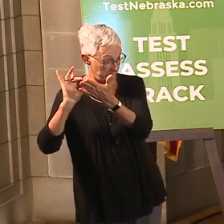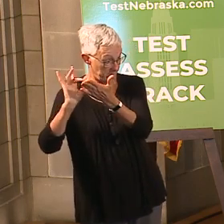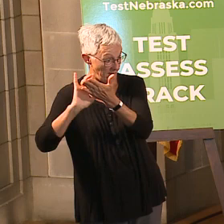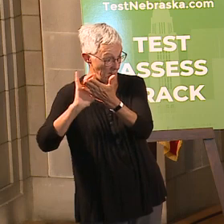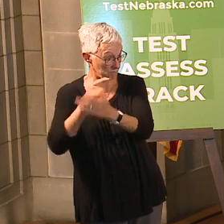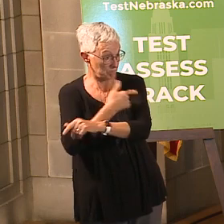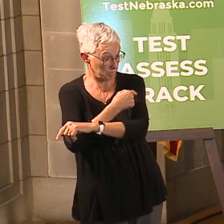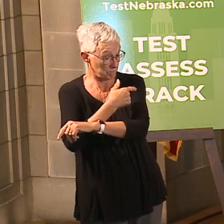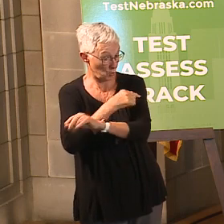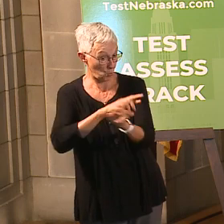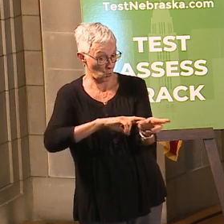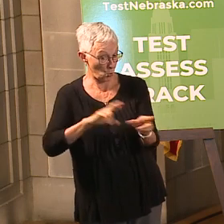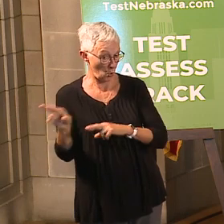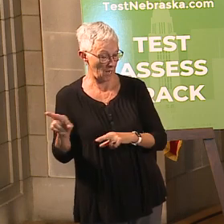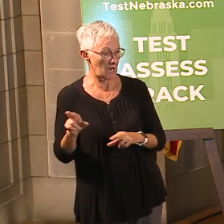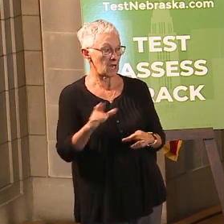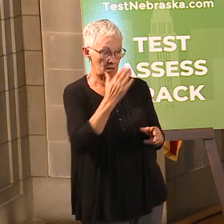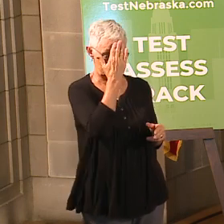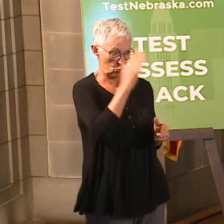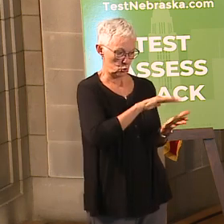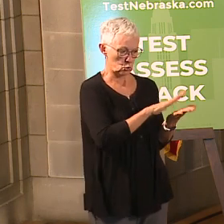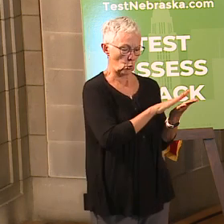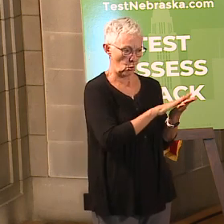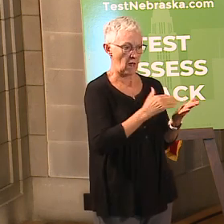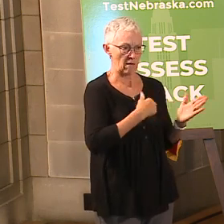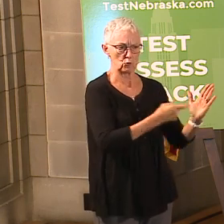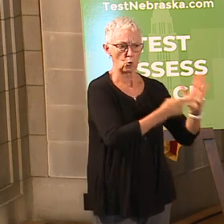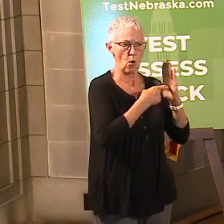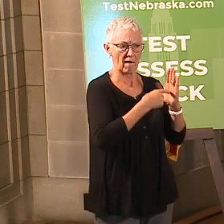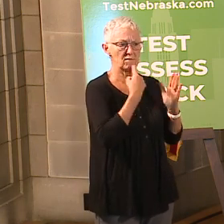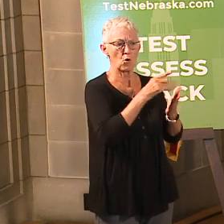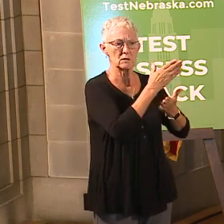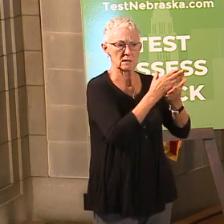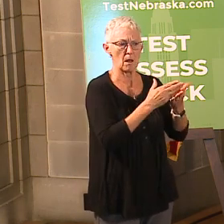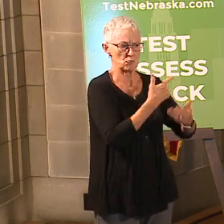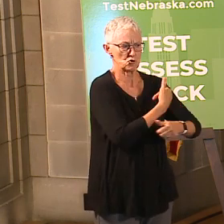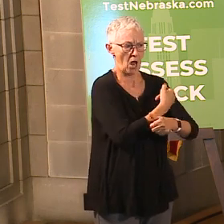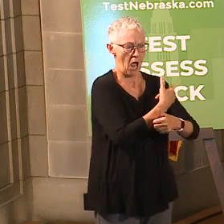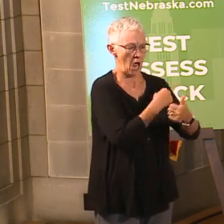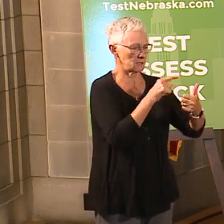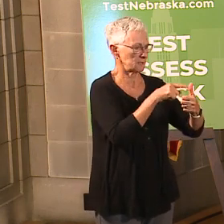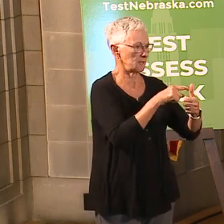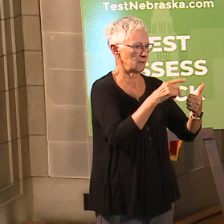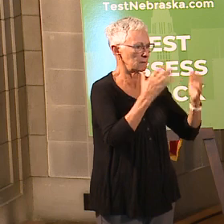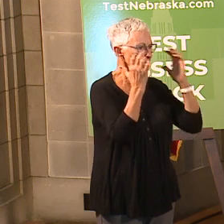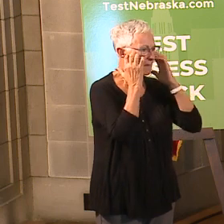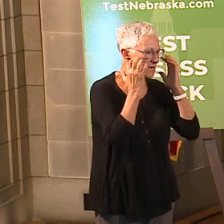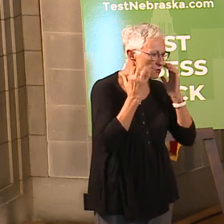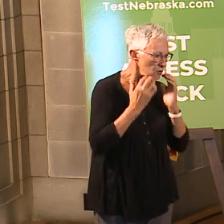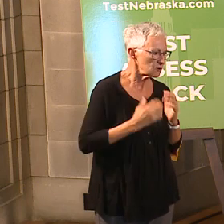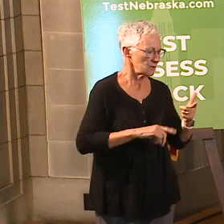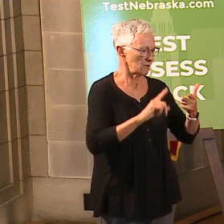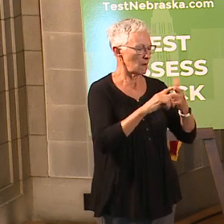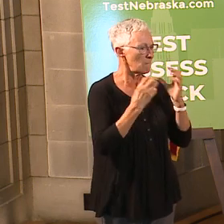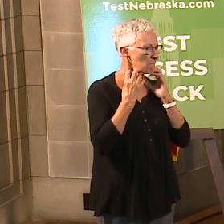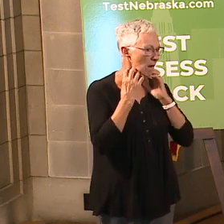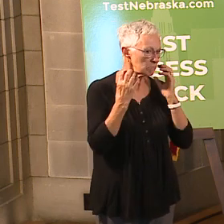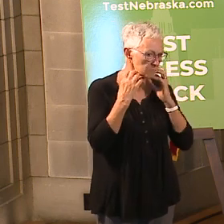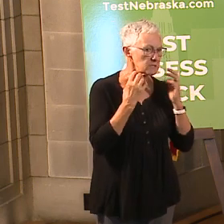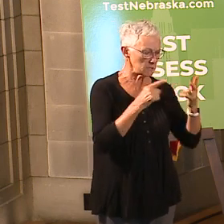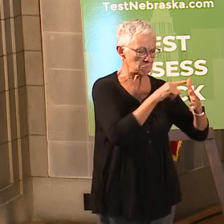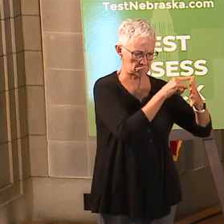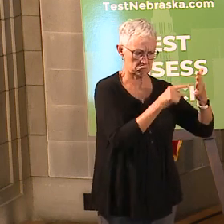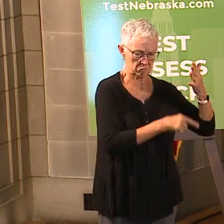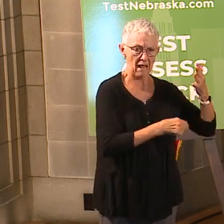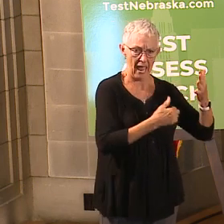for students as they enter school. You know, all the typical measles, mumps, rubella, those types of things. And so we're really looking at what